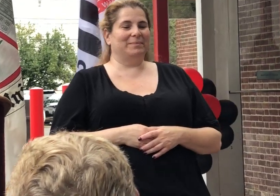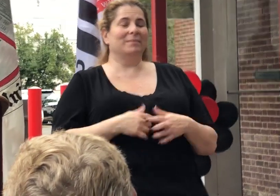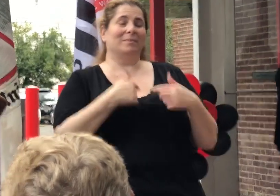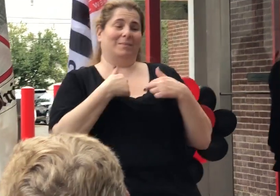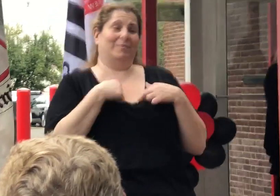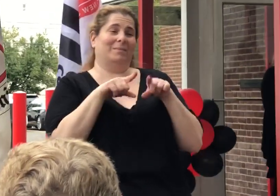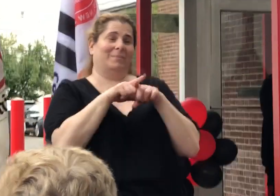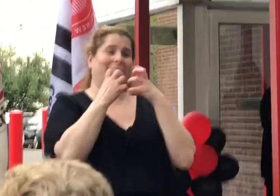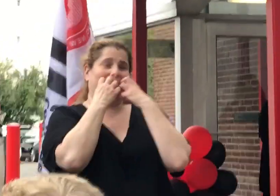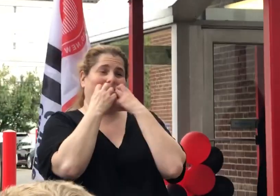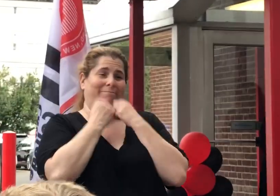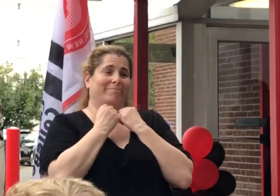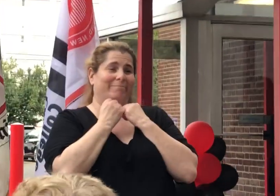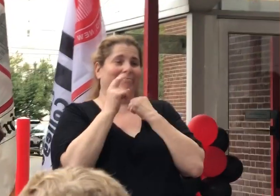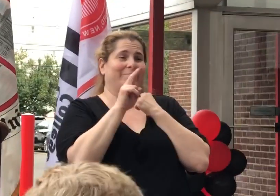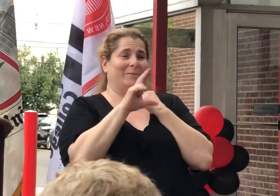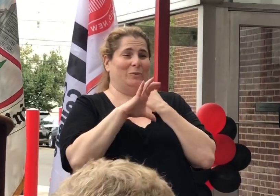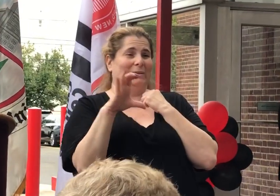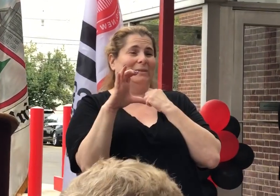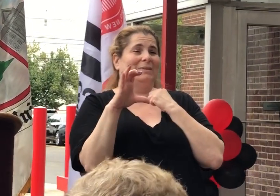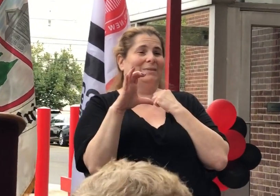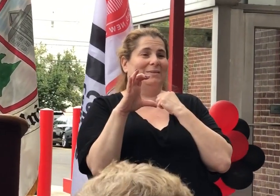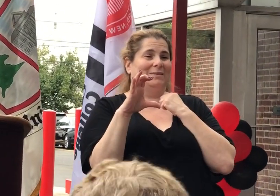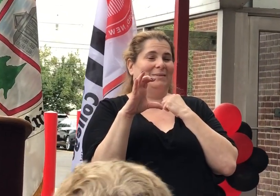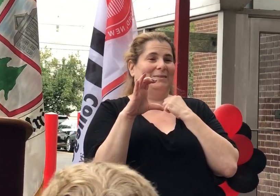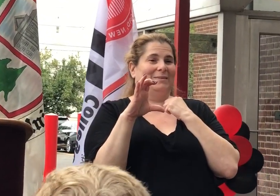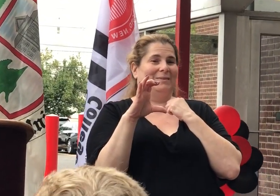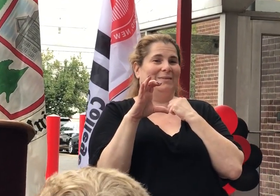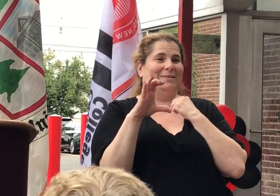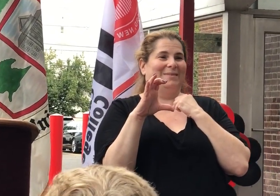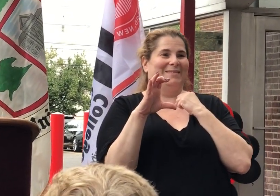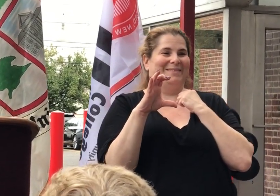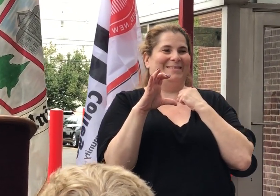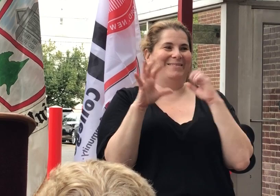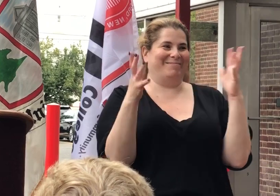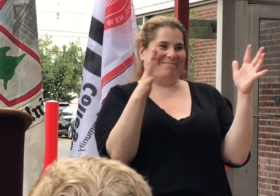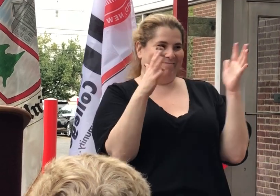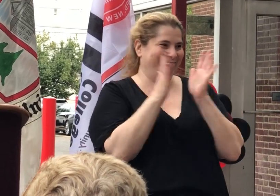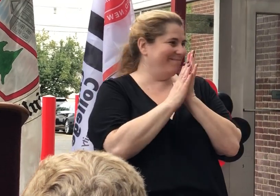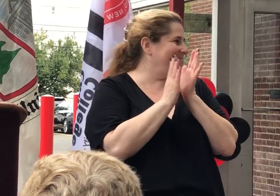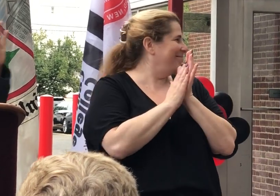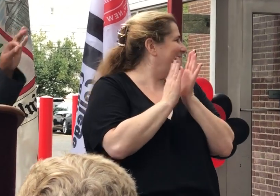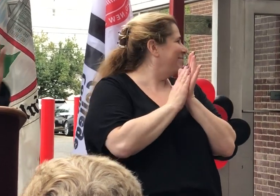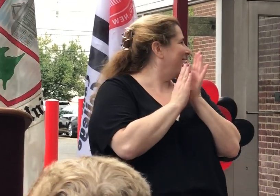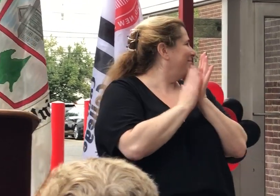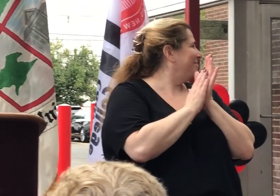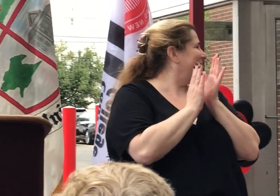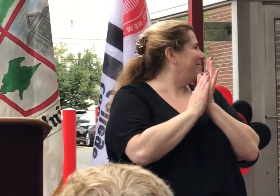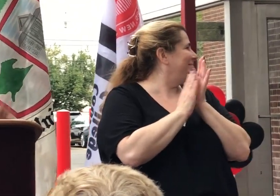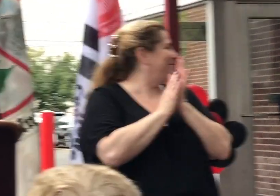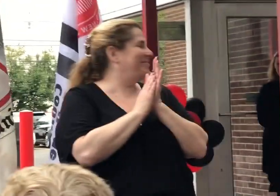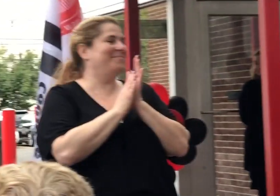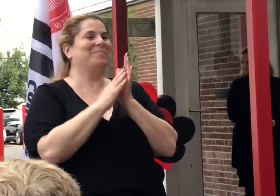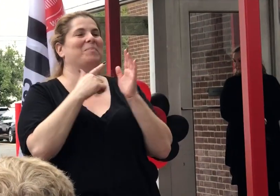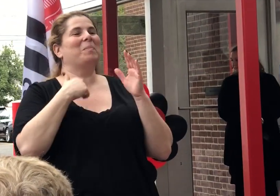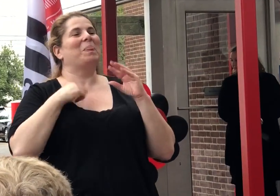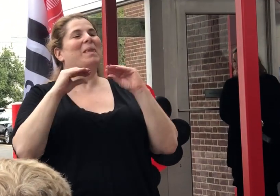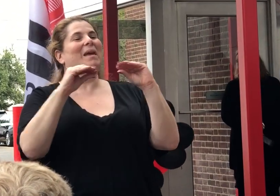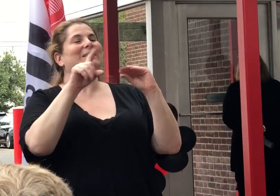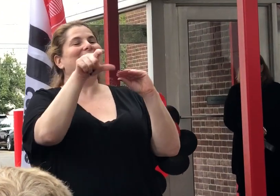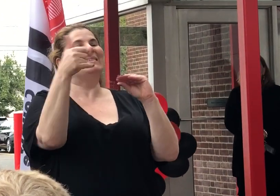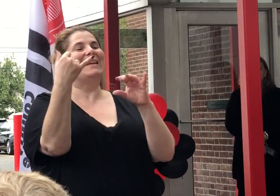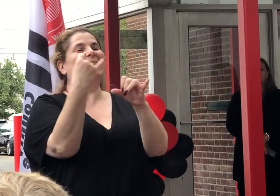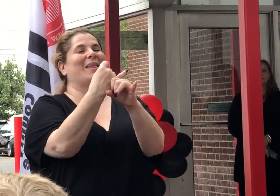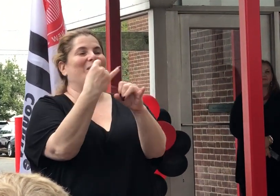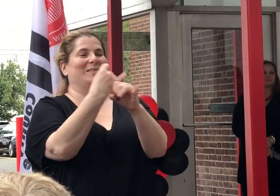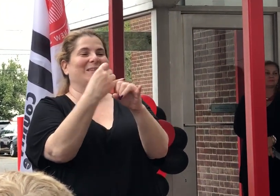love Union County College. I teach at another institution in another county.